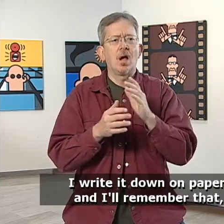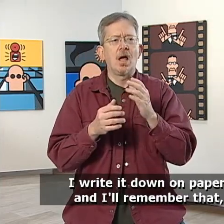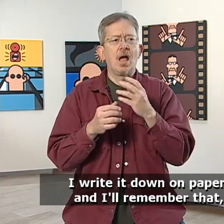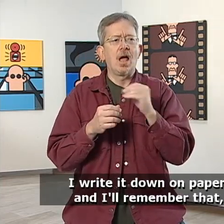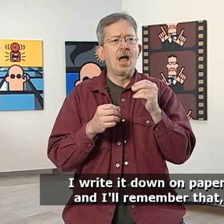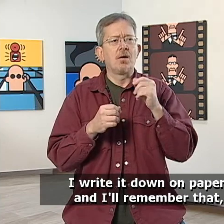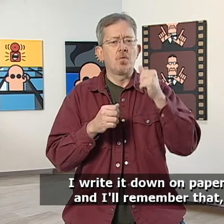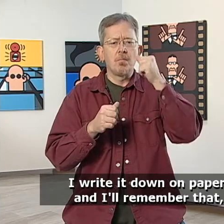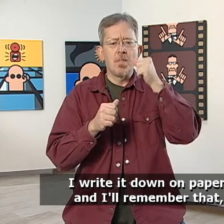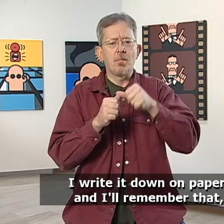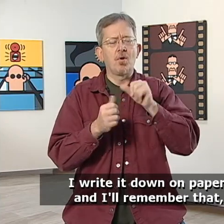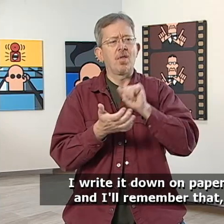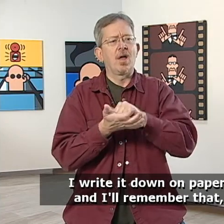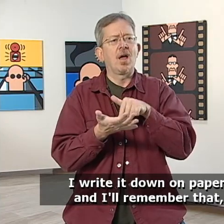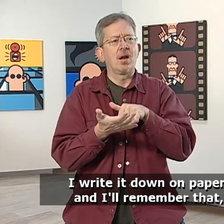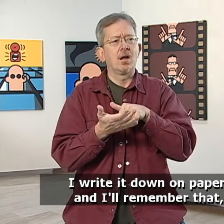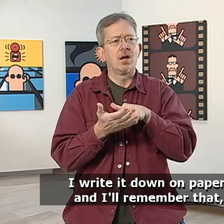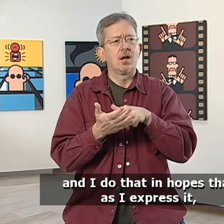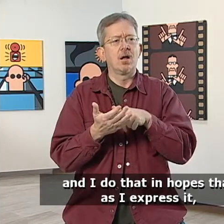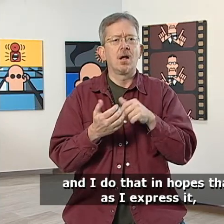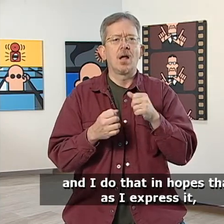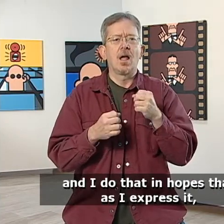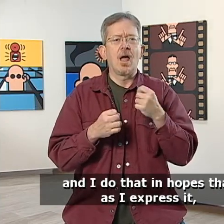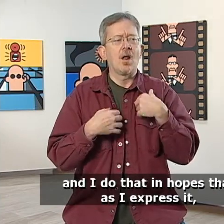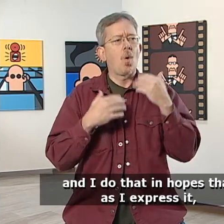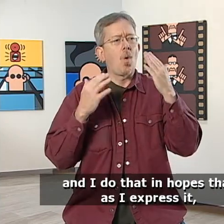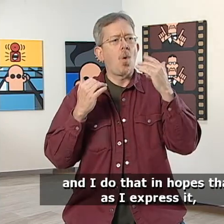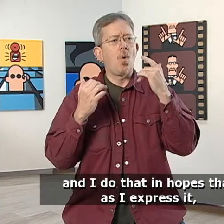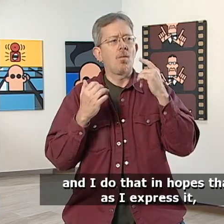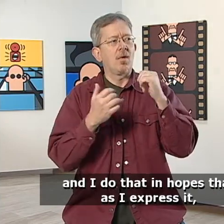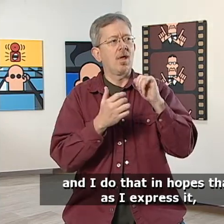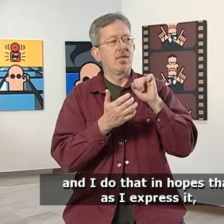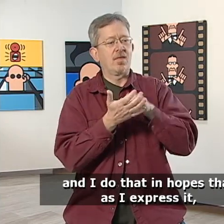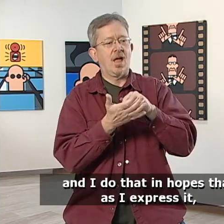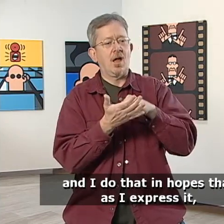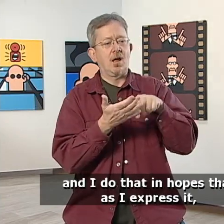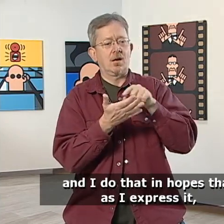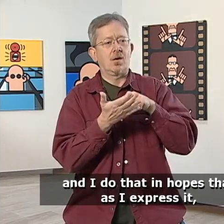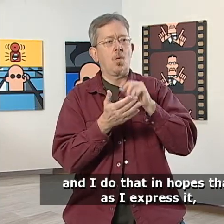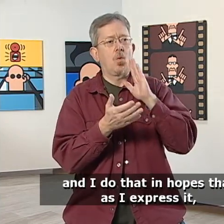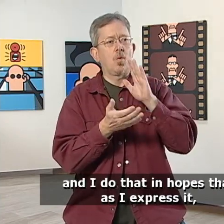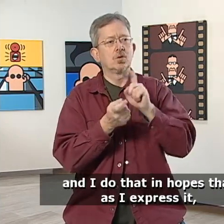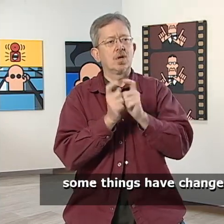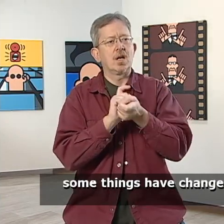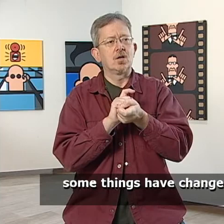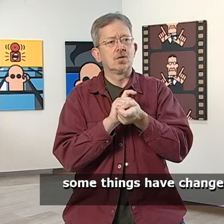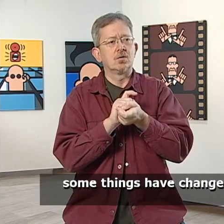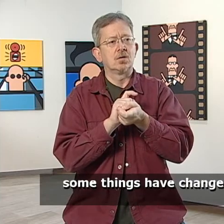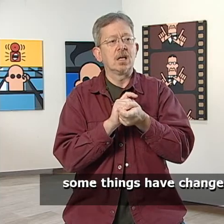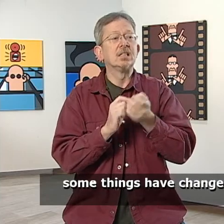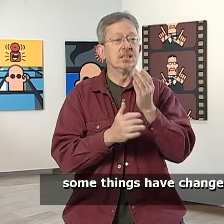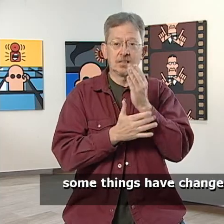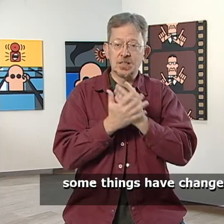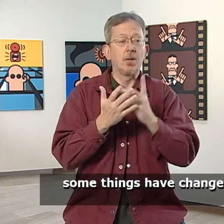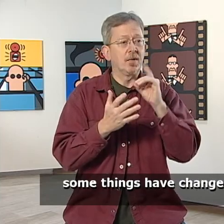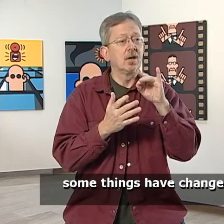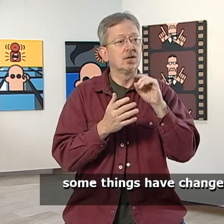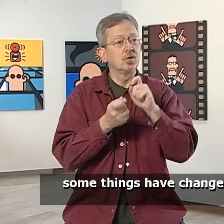and I'll remember that. And I do that in hopes that, as I express it, some things have changed.